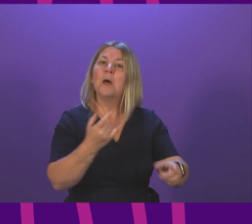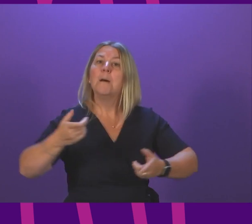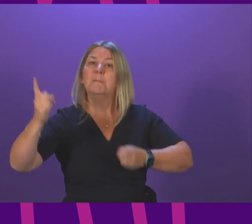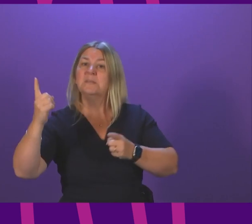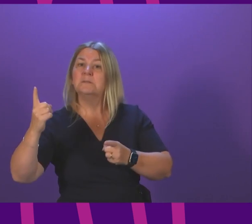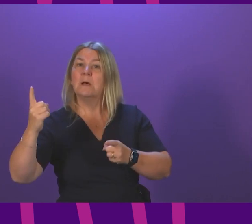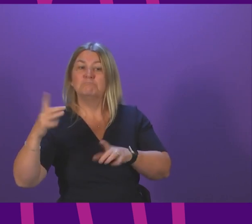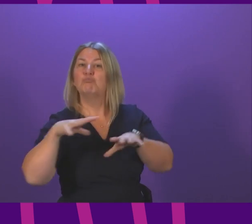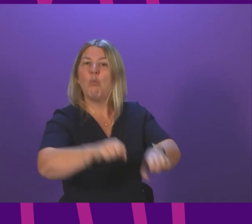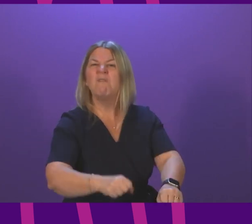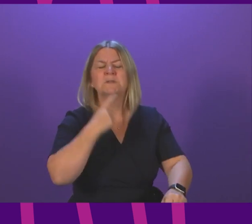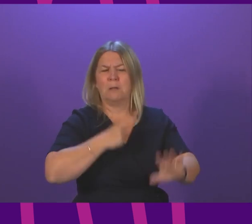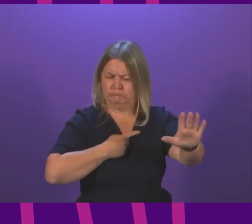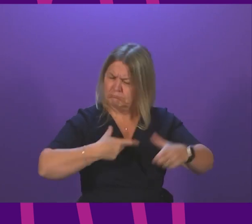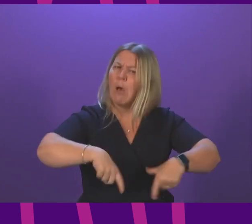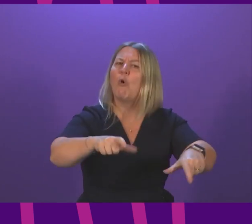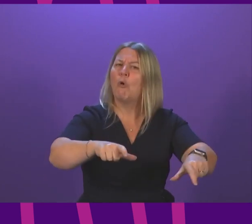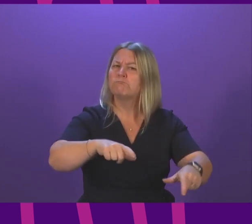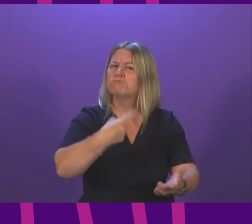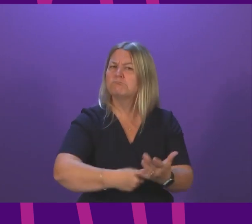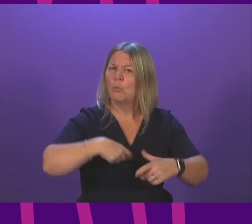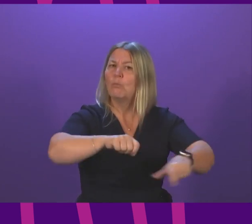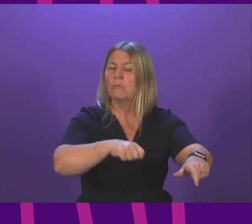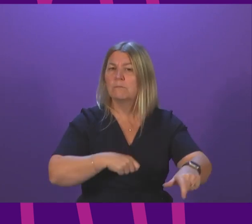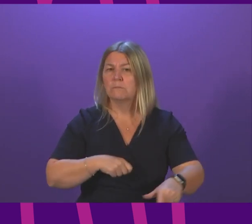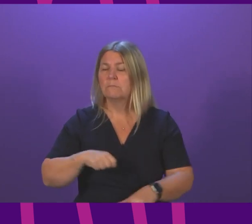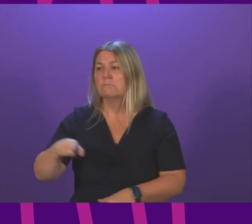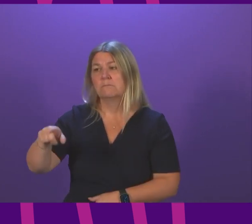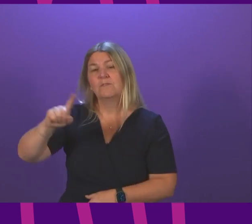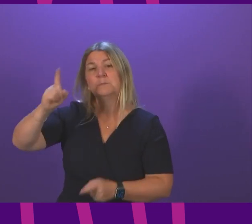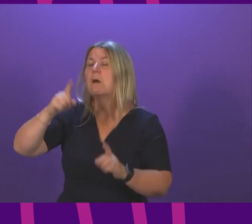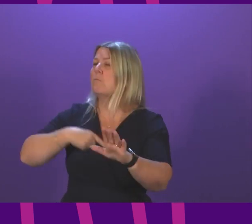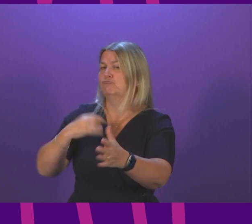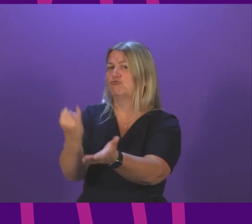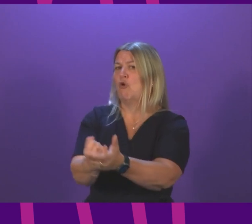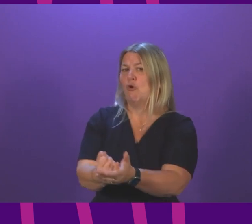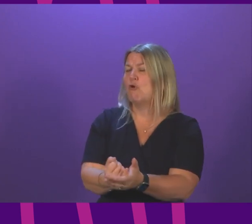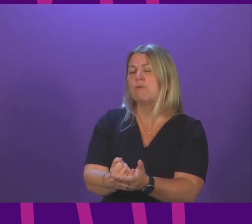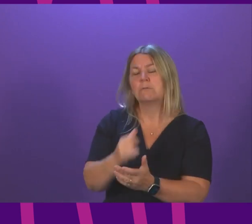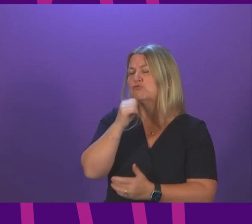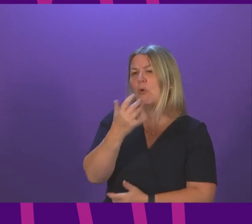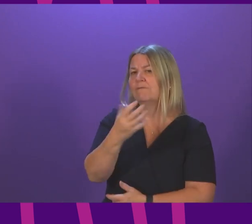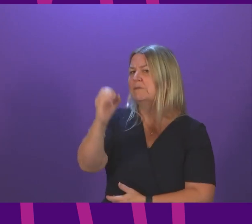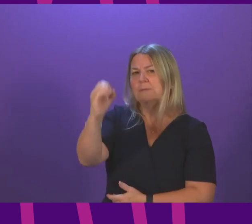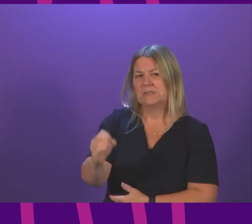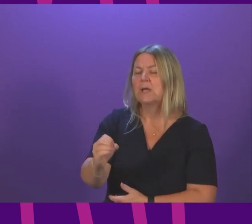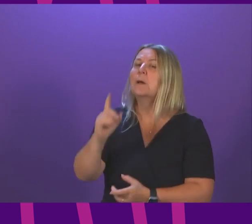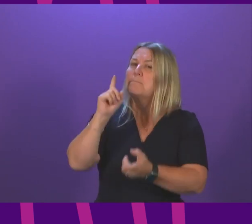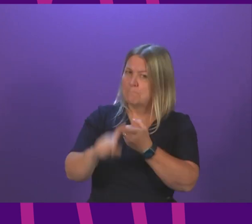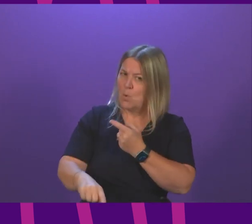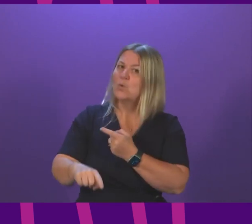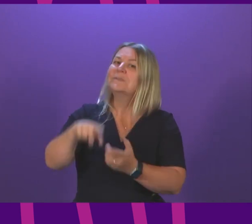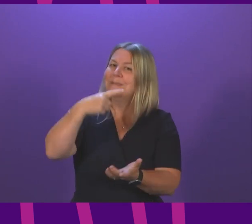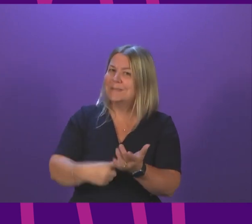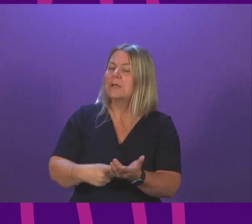to say that ministers have overturned almost 50% of planning applications the vast majority of planning appeals are decided